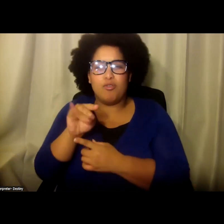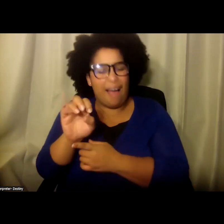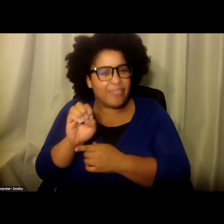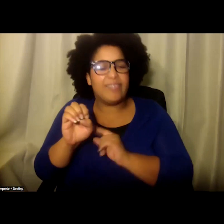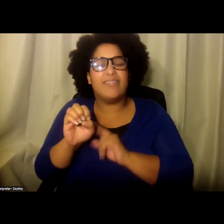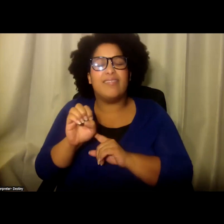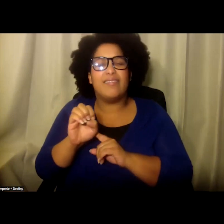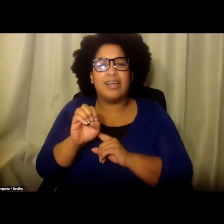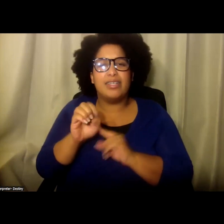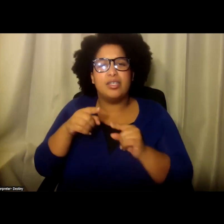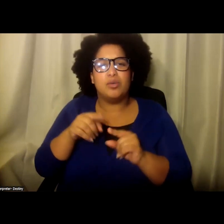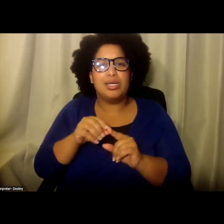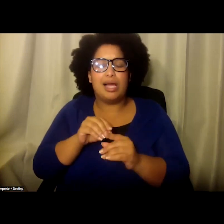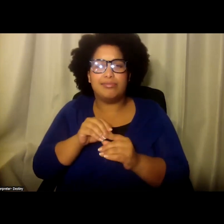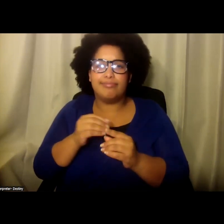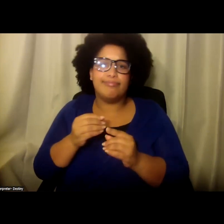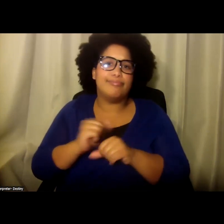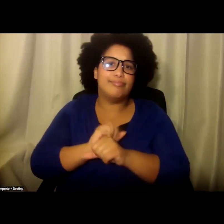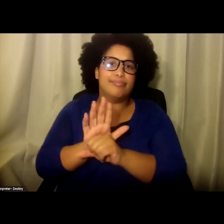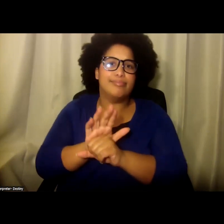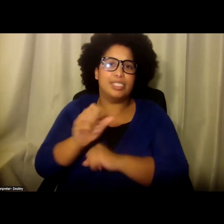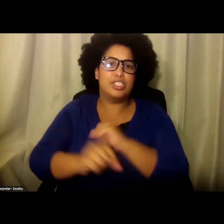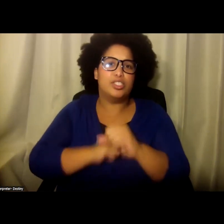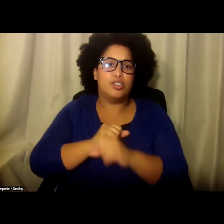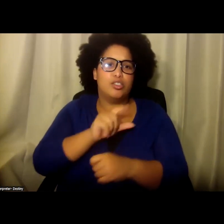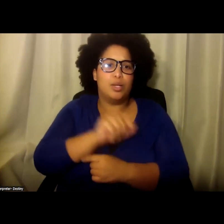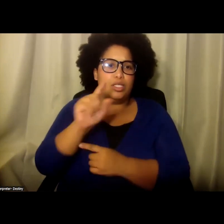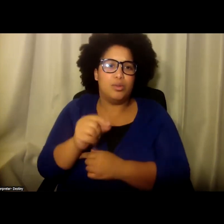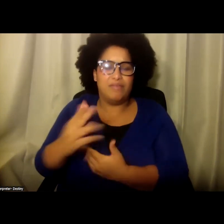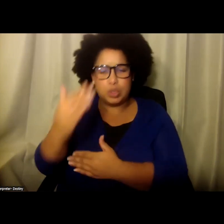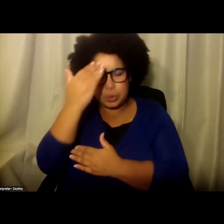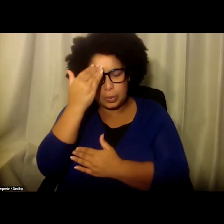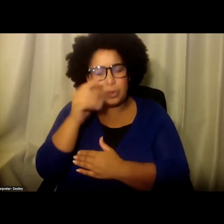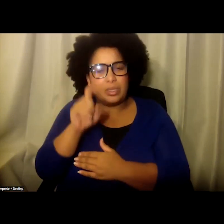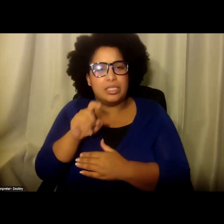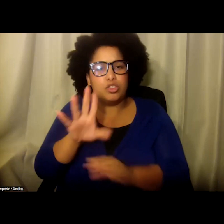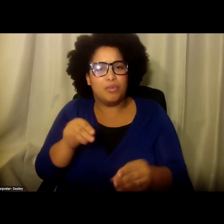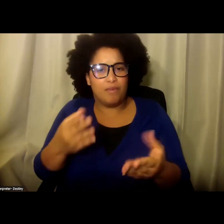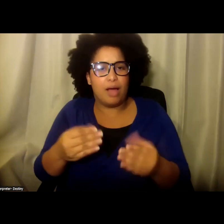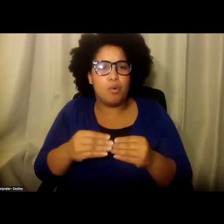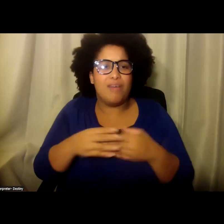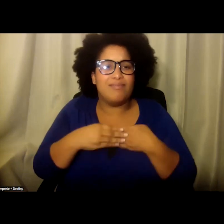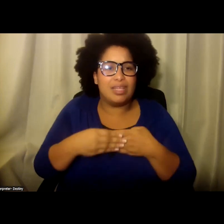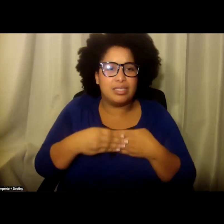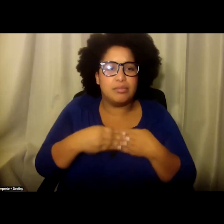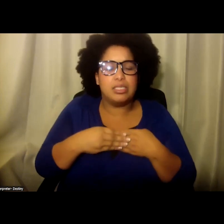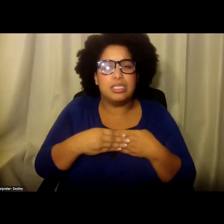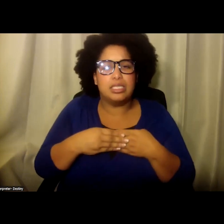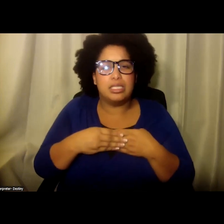facing the pandemic in 2020, you know, we knew that we really needed to provide flexibility and